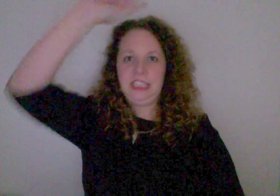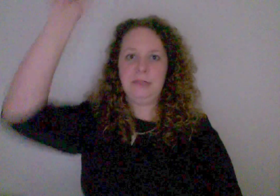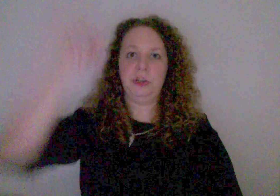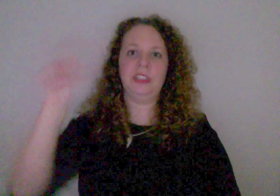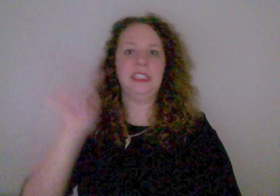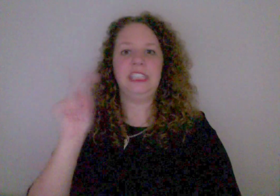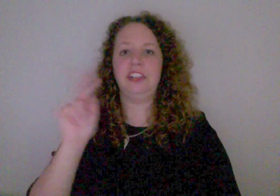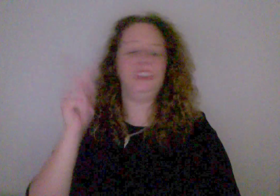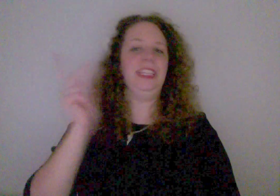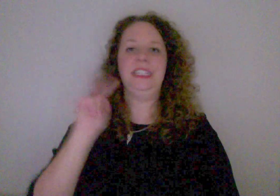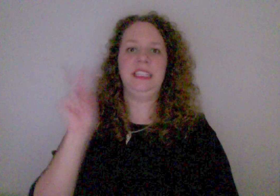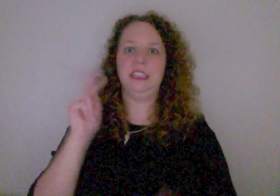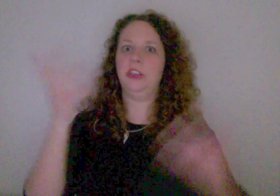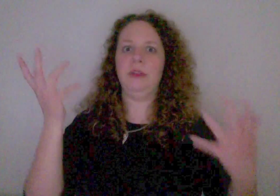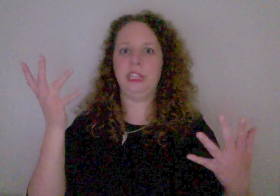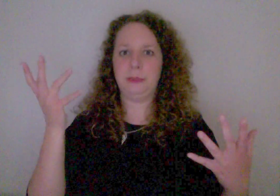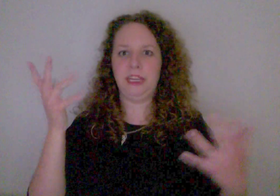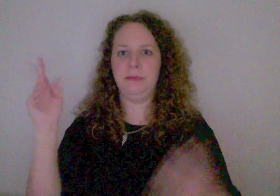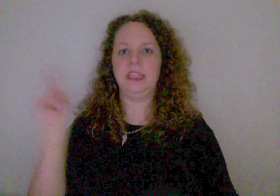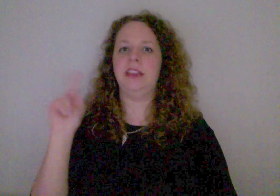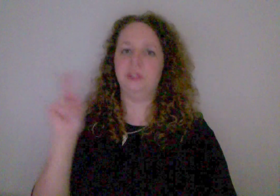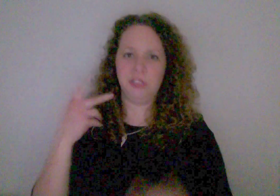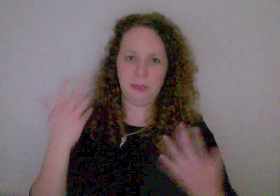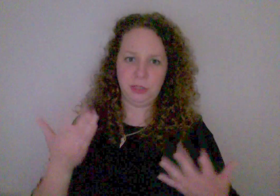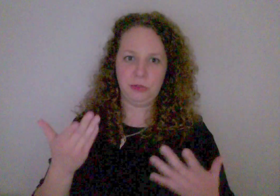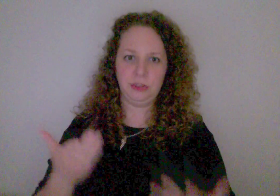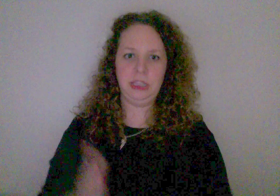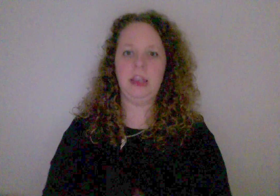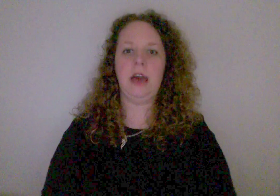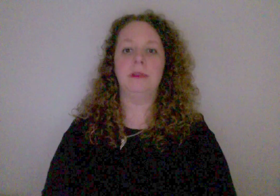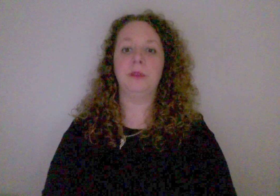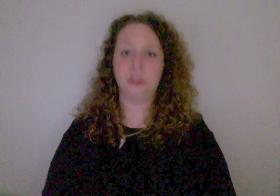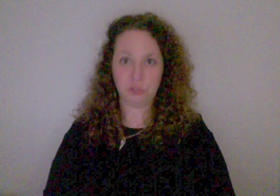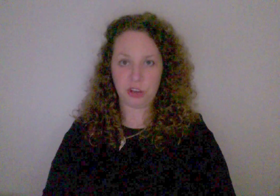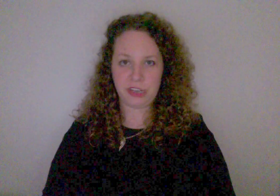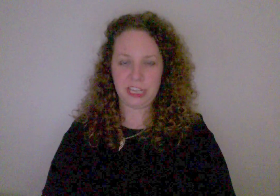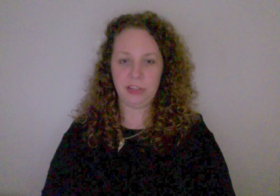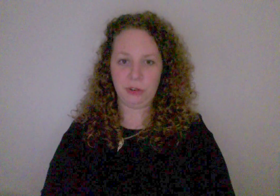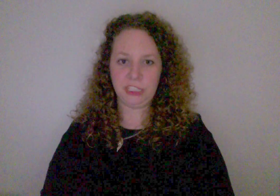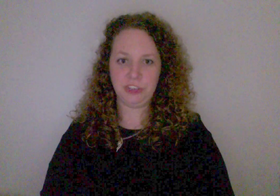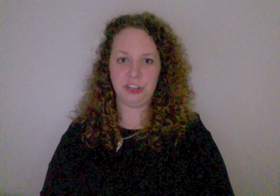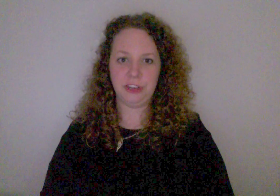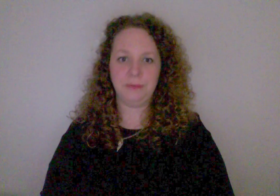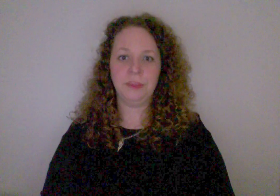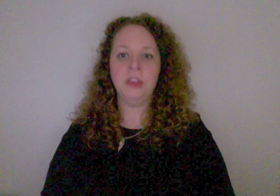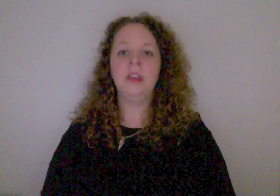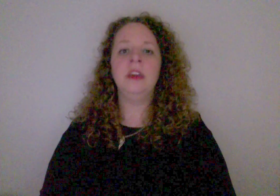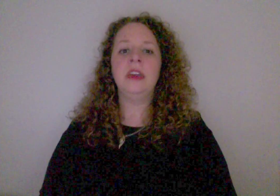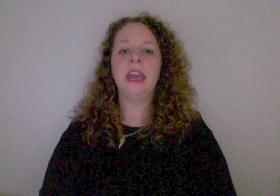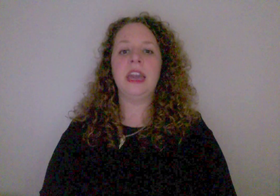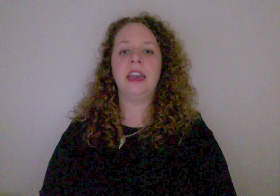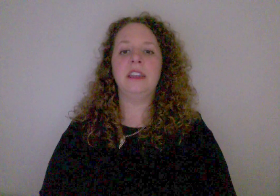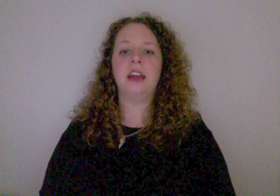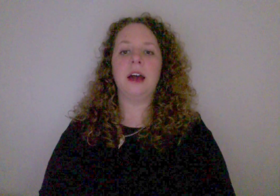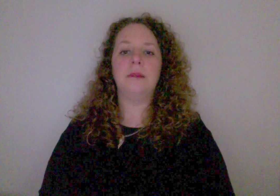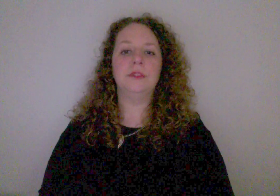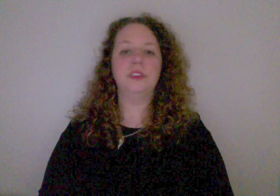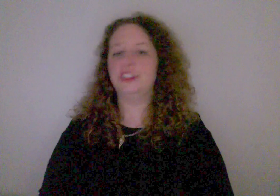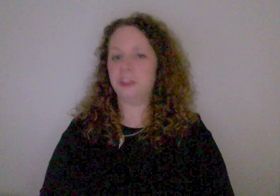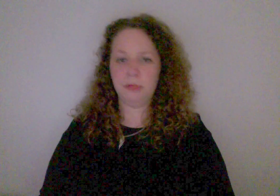get the person's attention. They see this. Oh, that's my name sign. So they would know the person is trying to get your attention. And so they shouldn't be